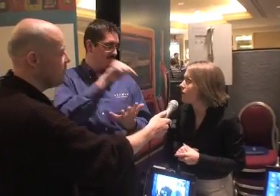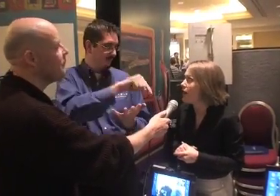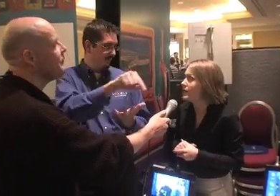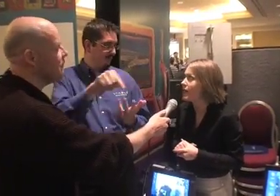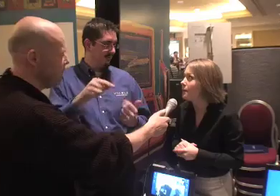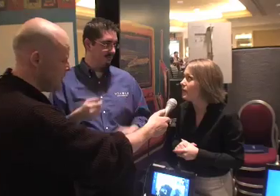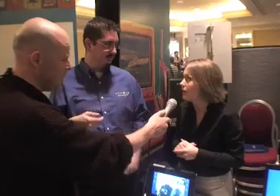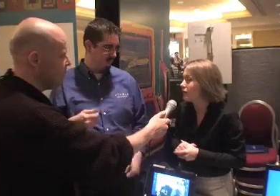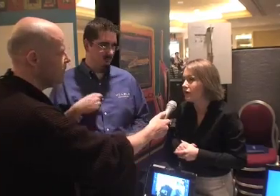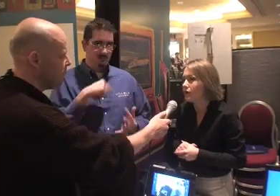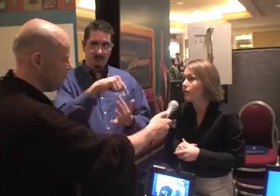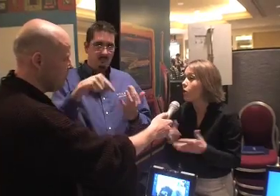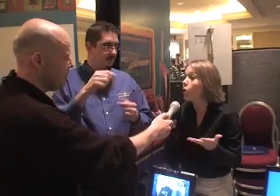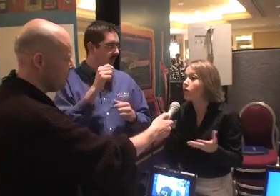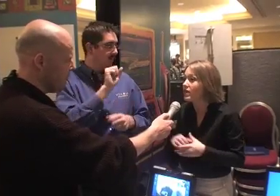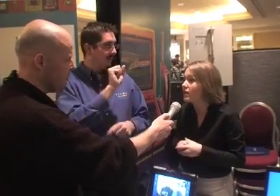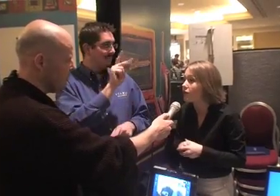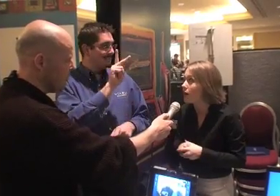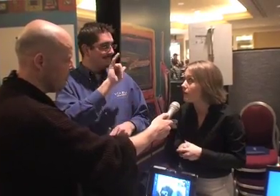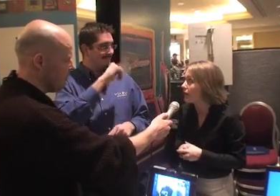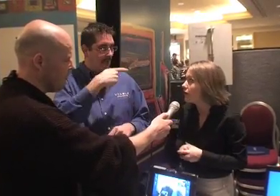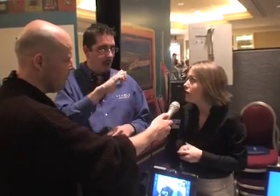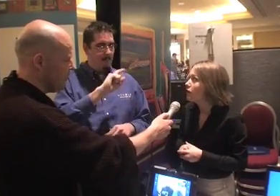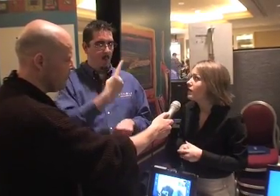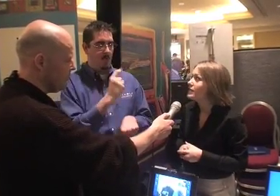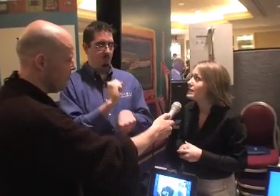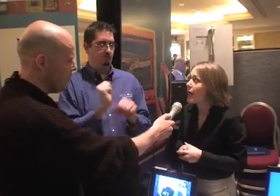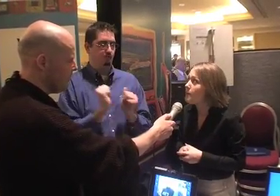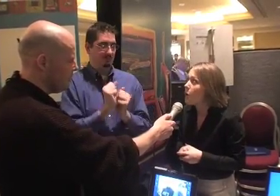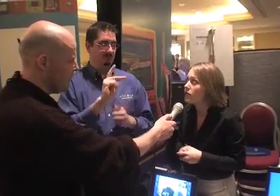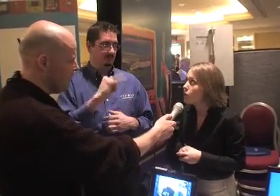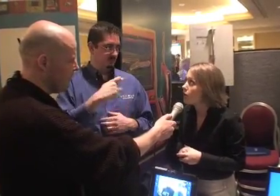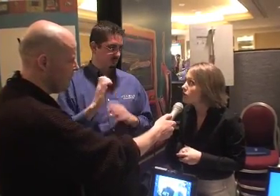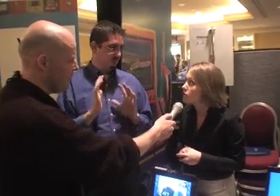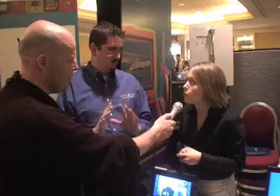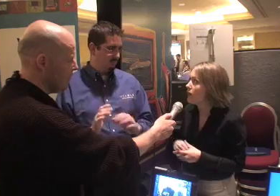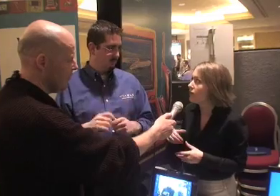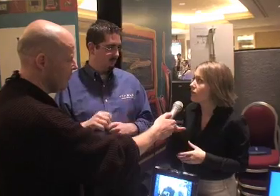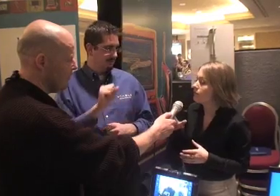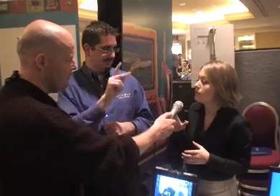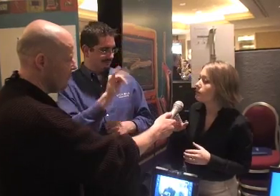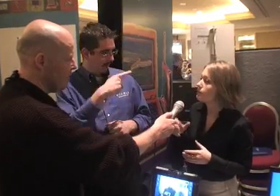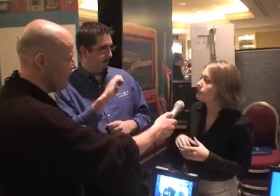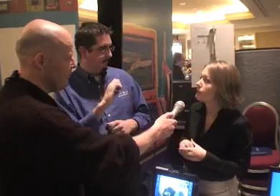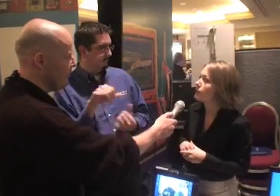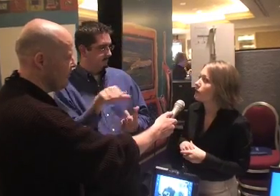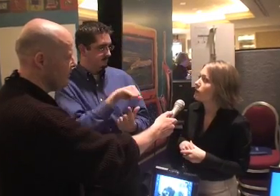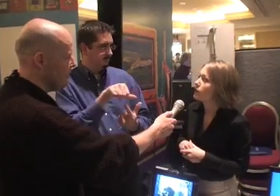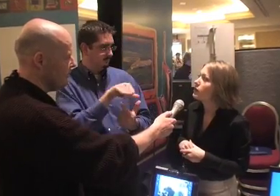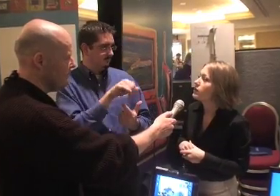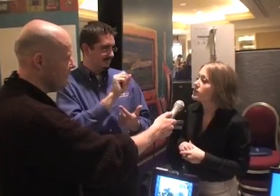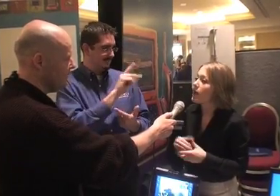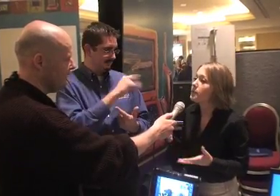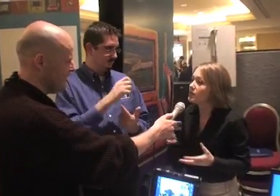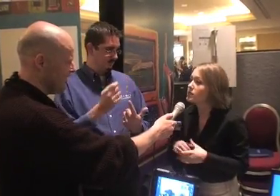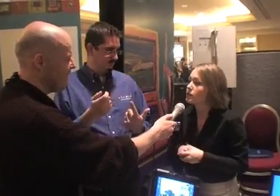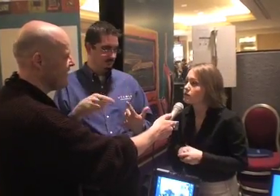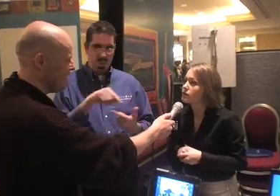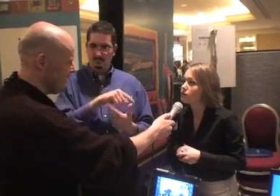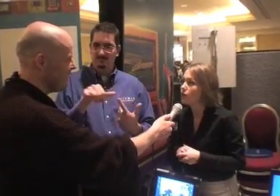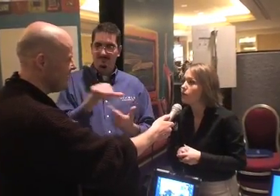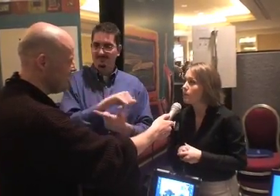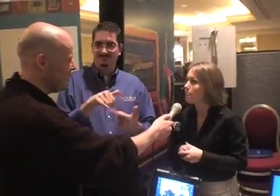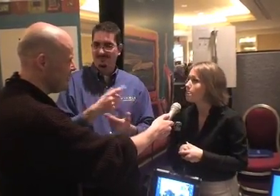seconds. So any company, or with any other company. Skype only works with Skype